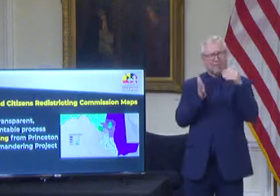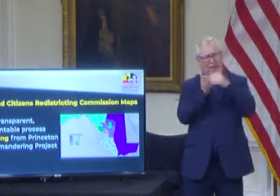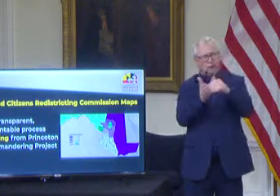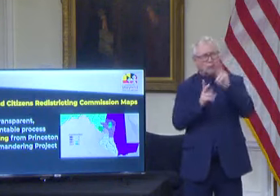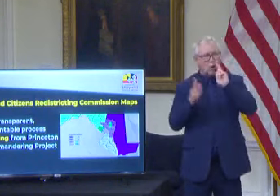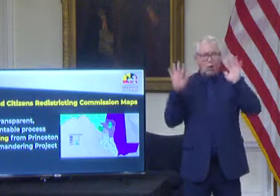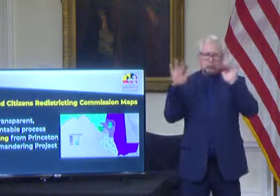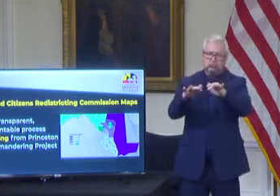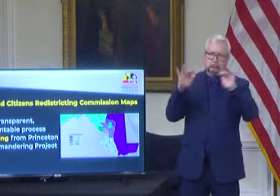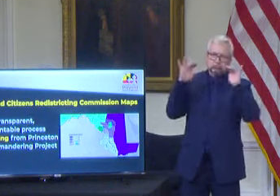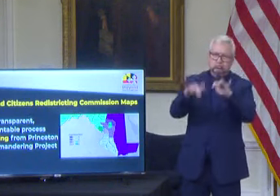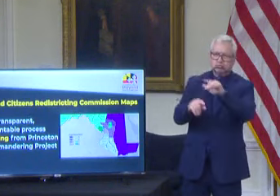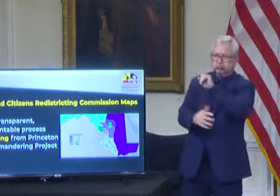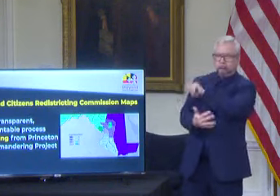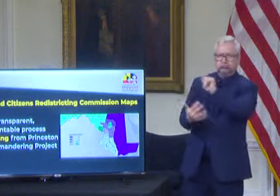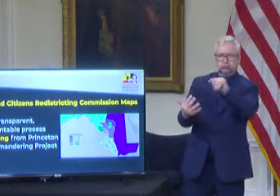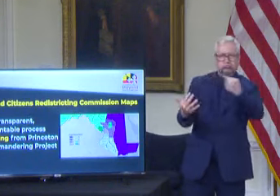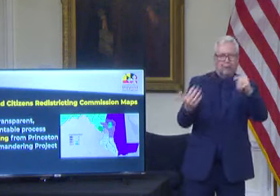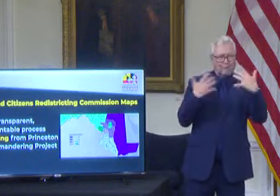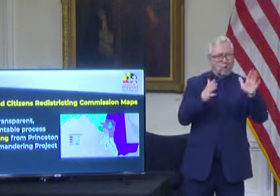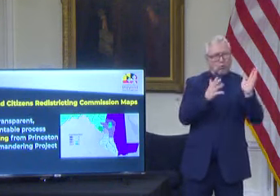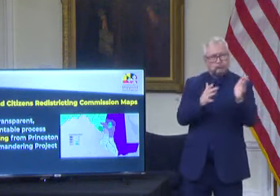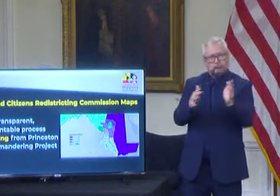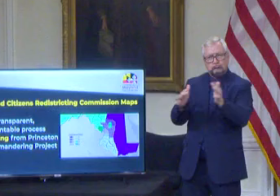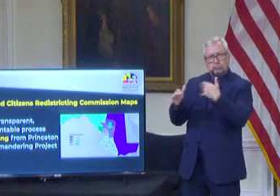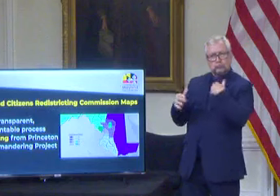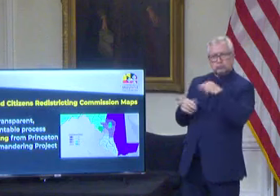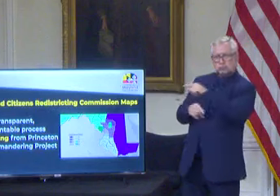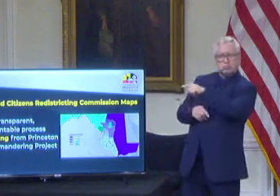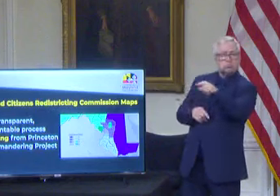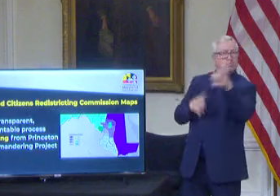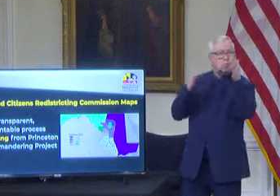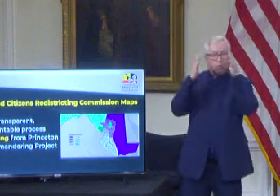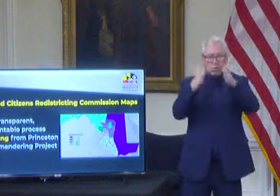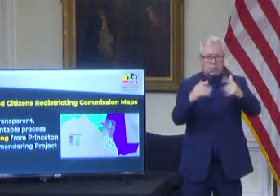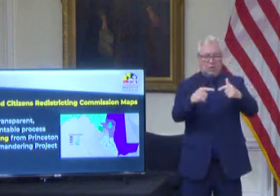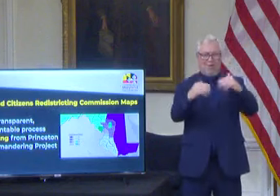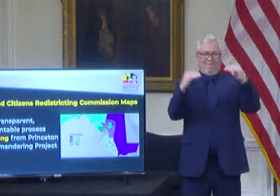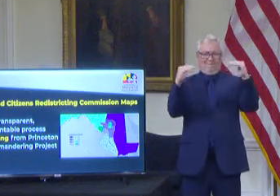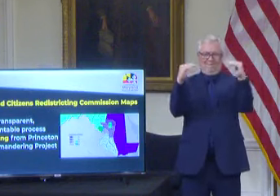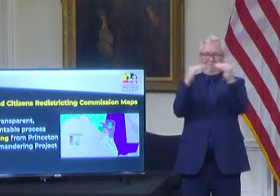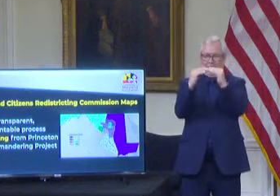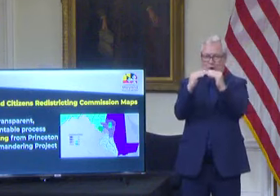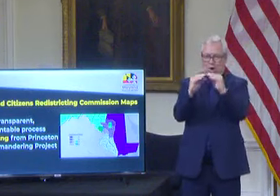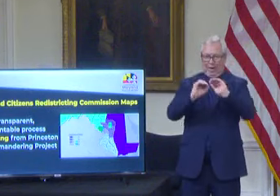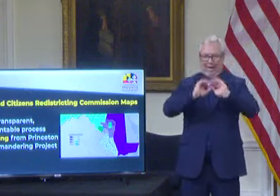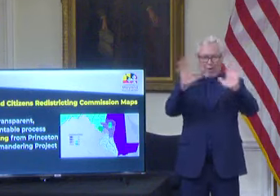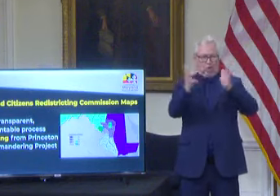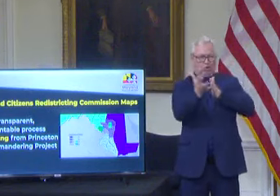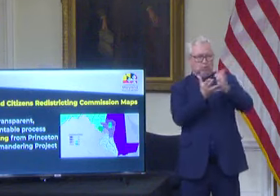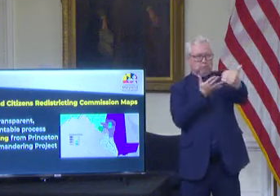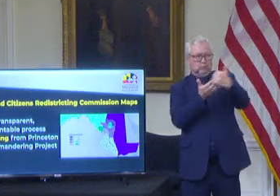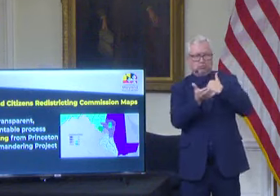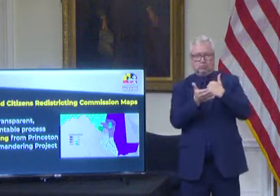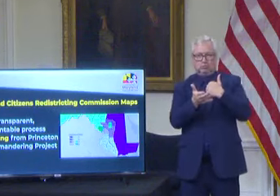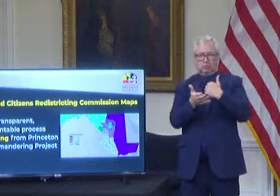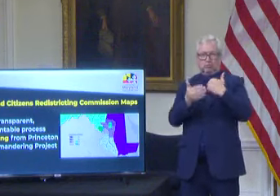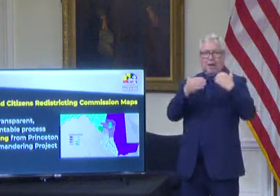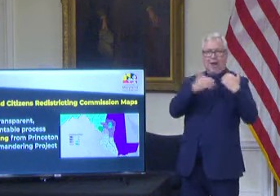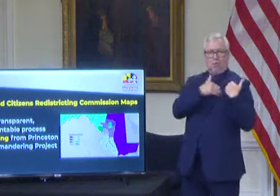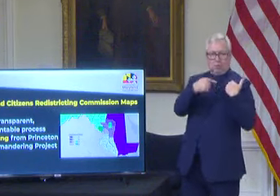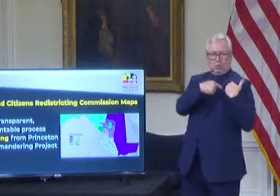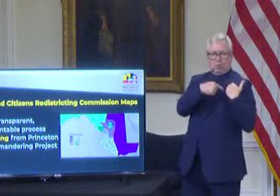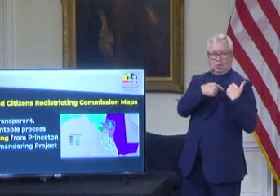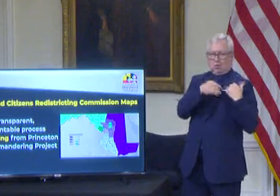participated. Their focus was on fairness, transparency and accountability and the